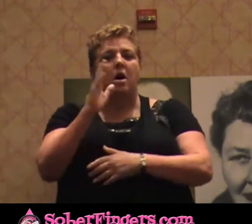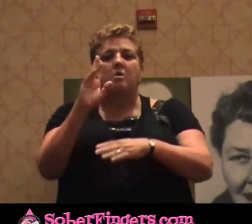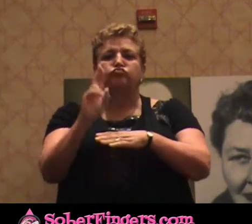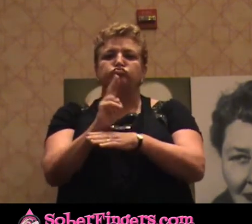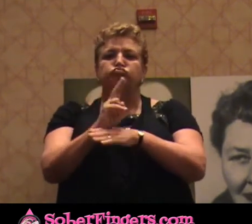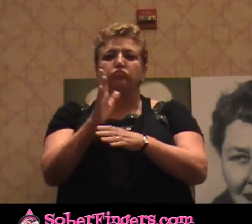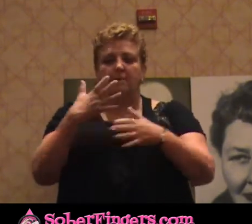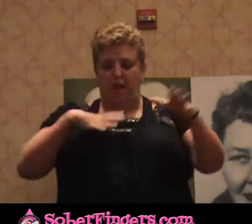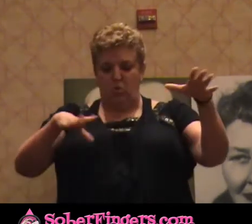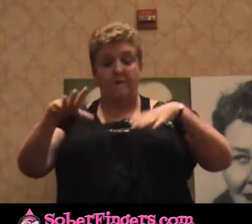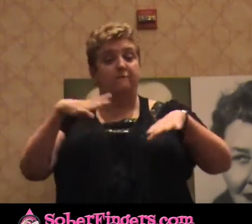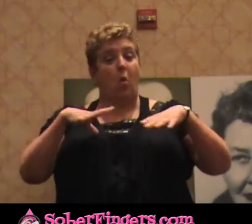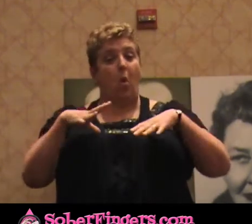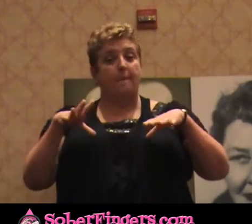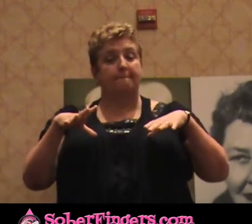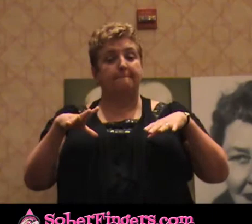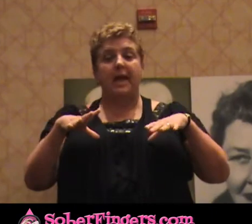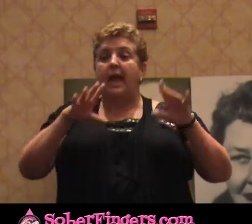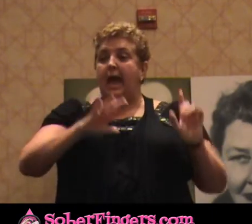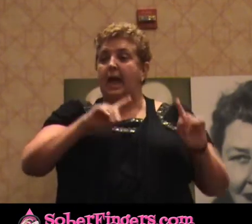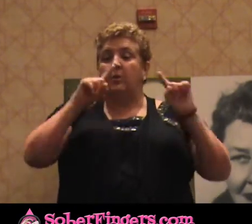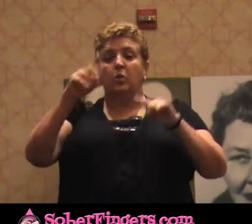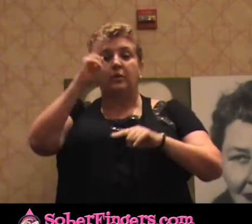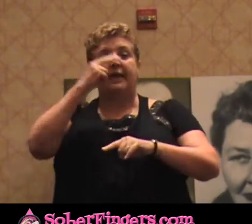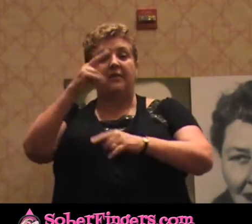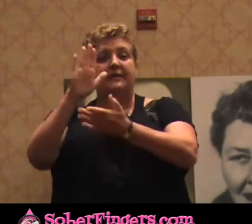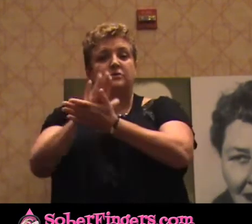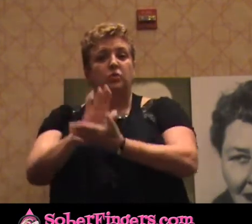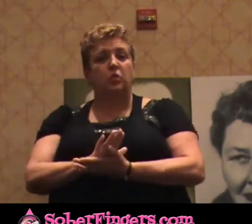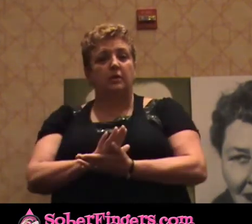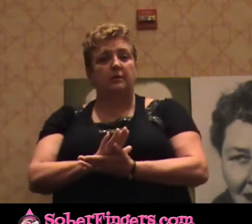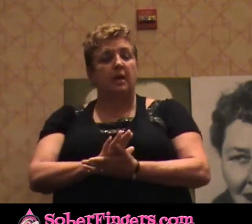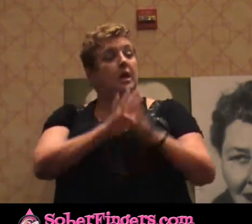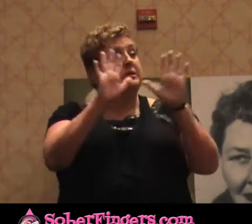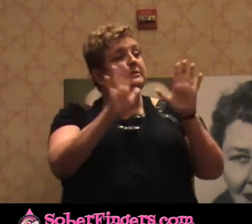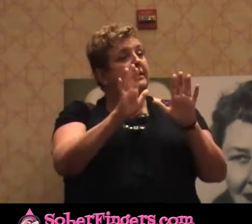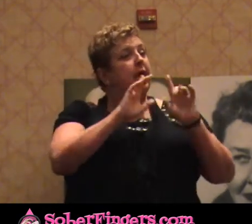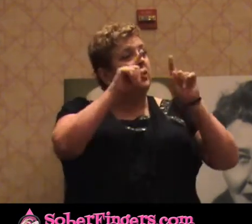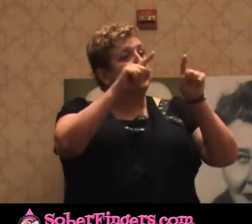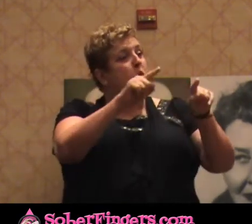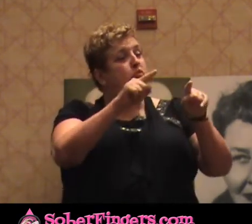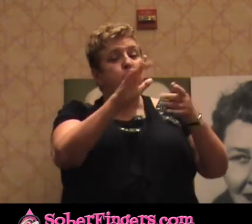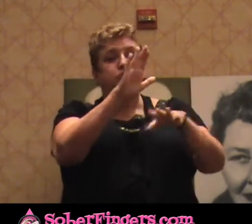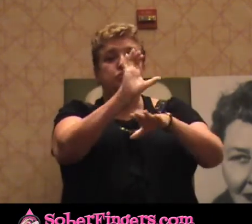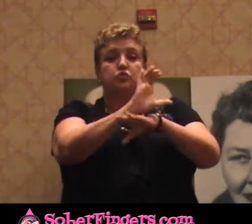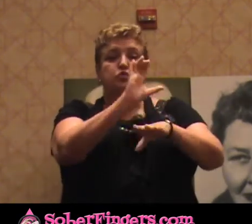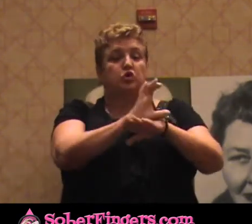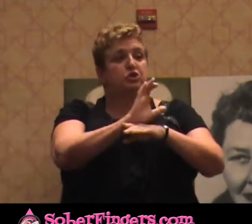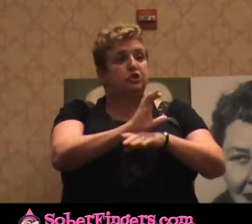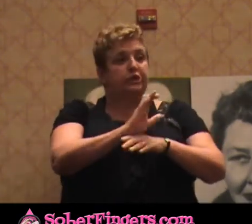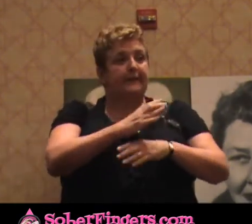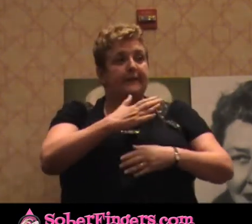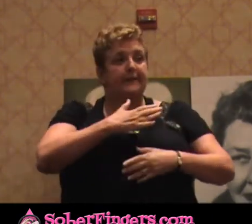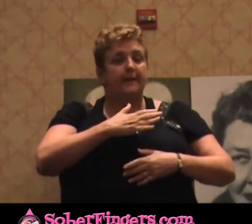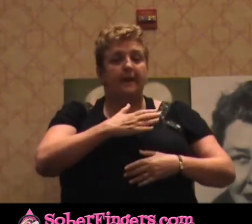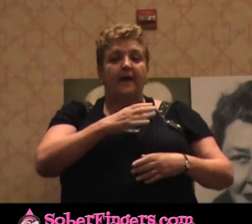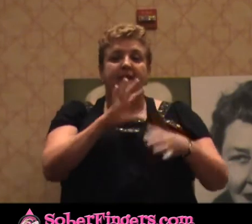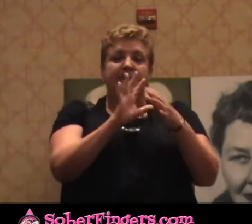and I do my confession. And I sing in the choir on Sunday. And I take my holy communion. Because this is my life.